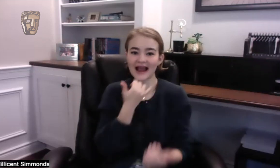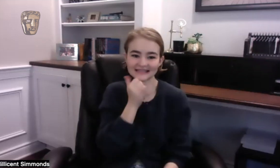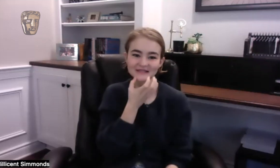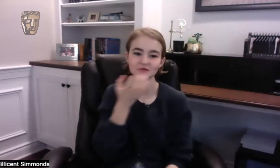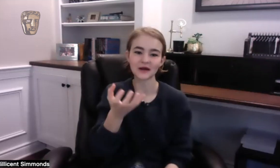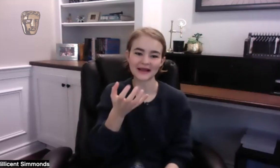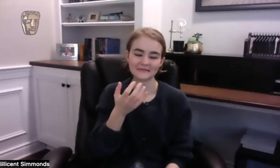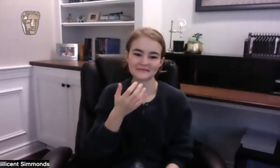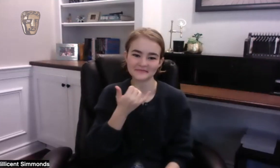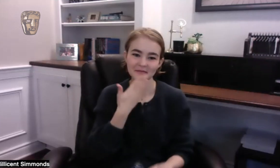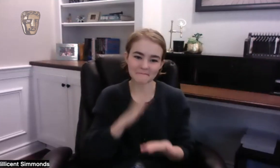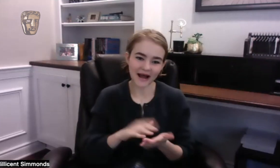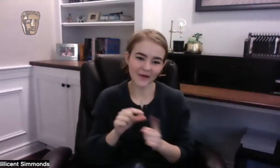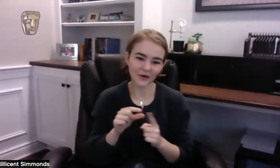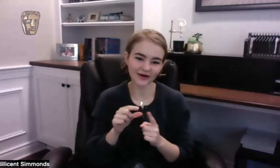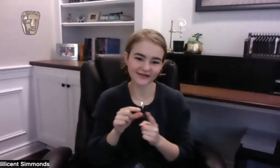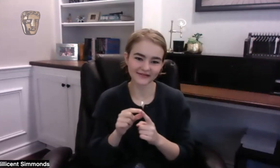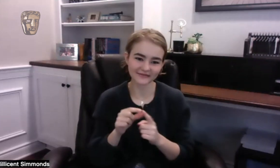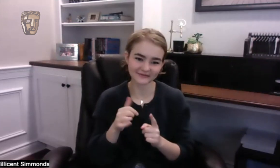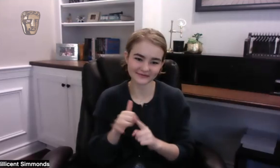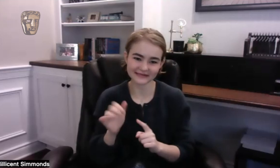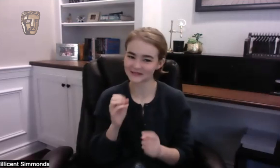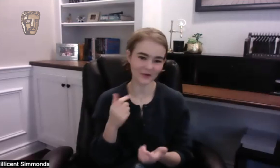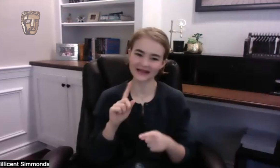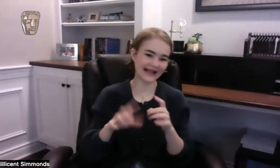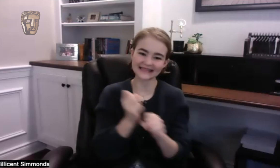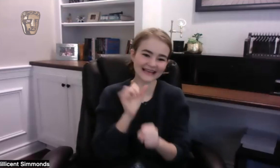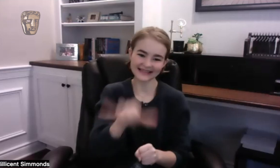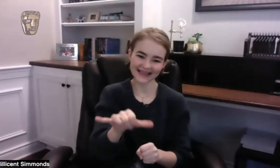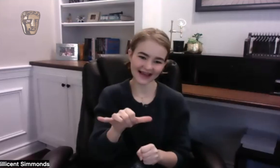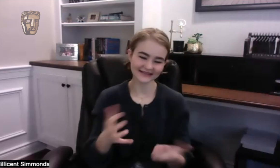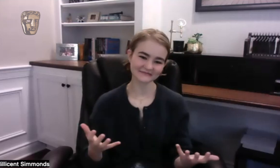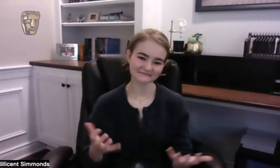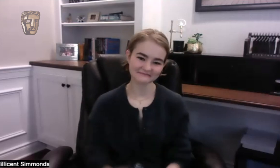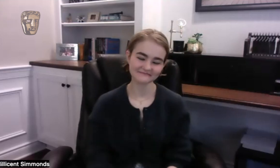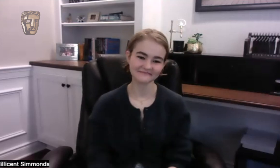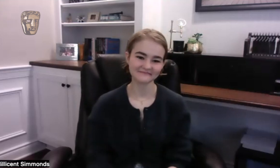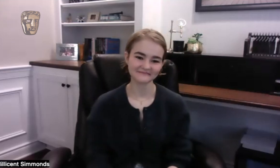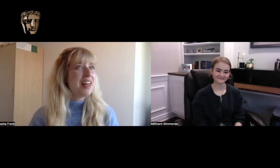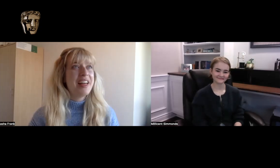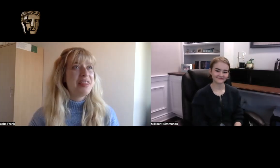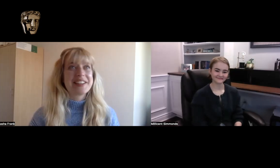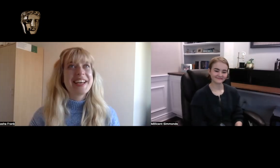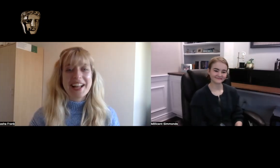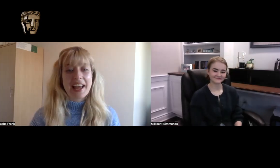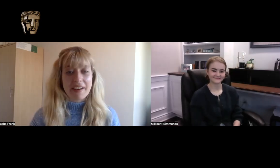screamed a bad word so they couldn't use that take obviously that's hilarious